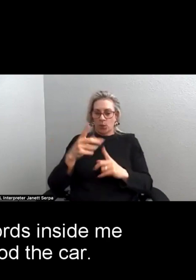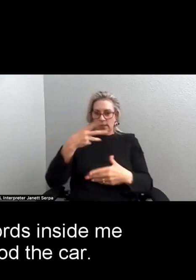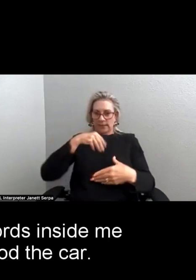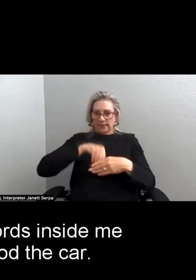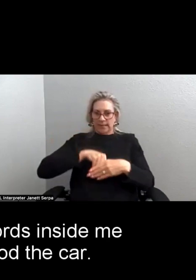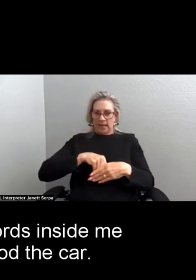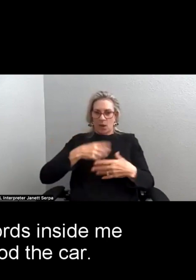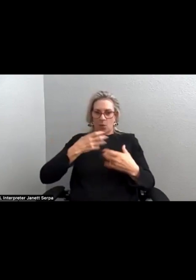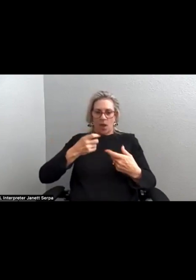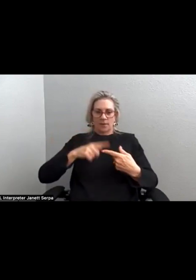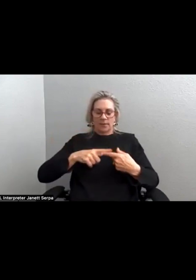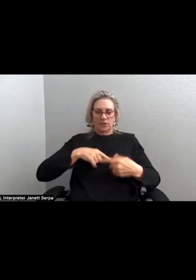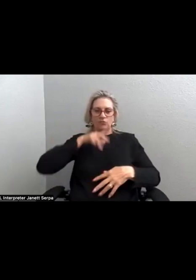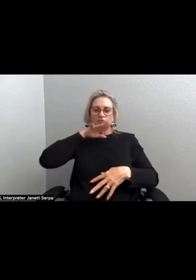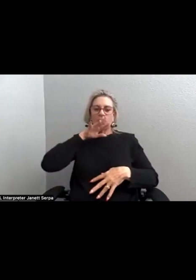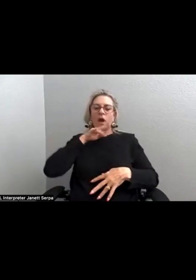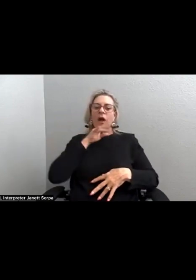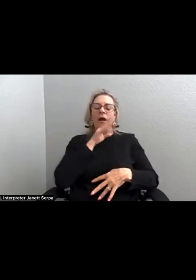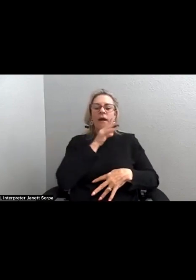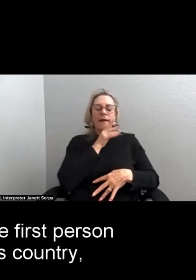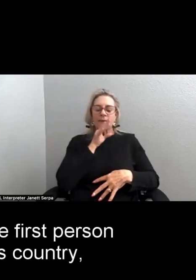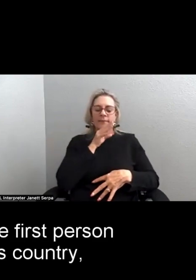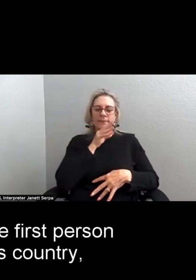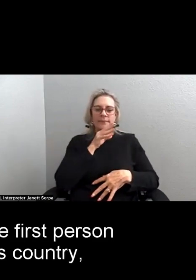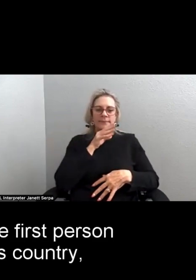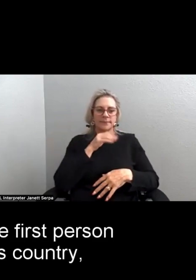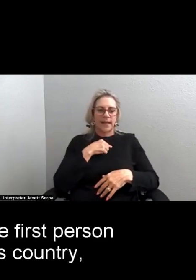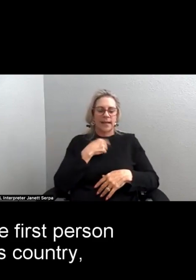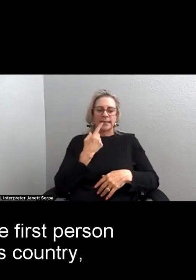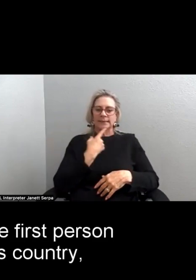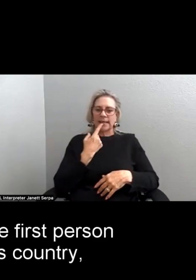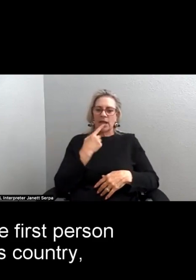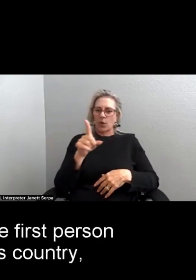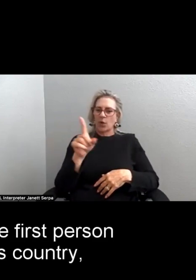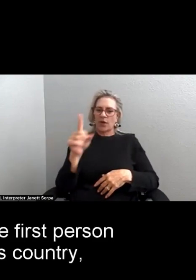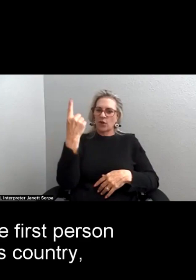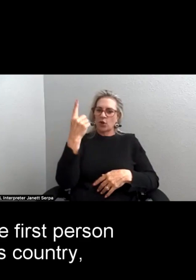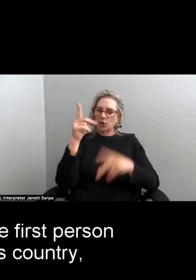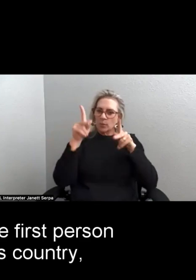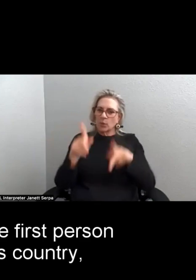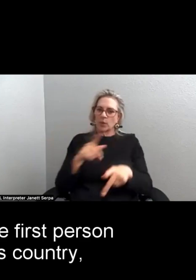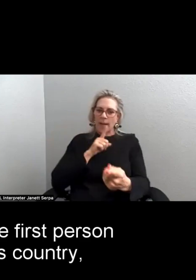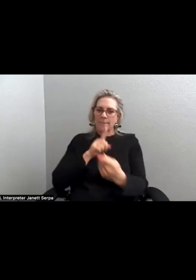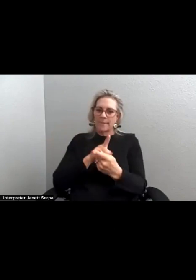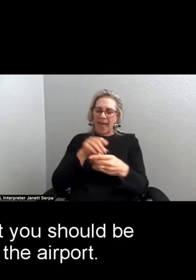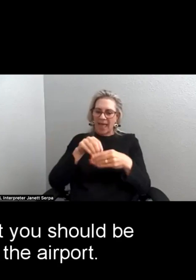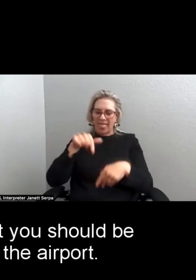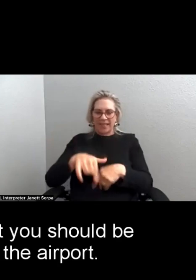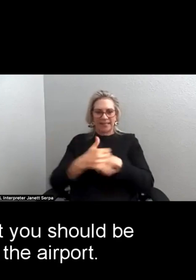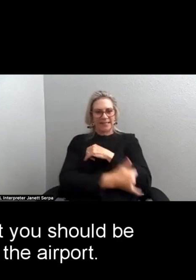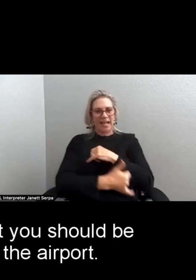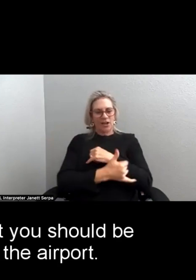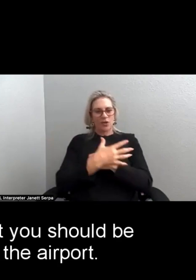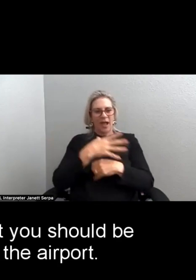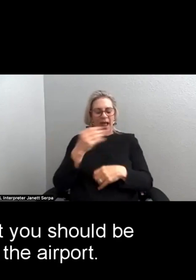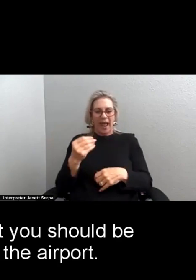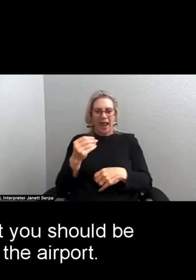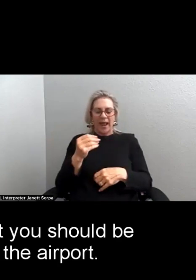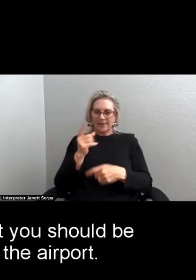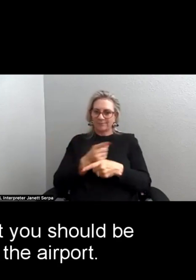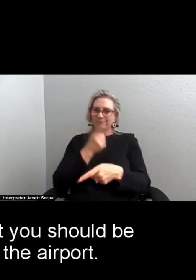to flood the car. I say, you're the first person I met in this country and it's fitting